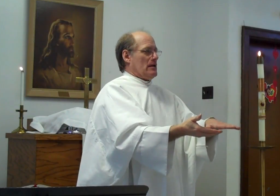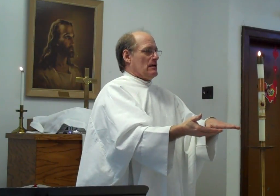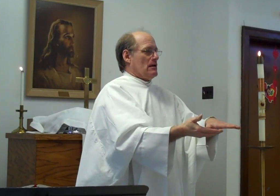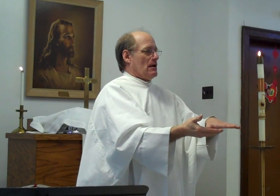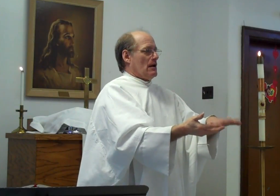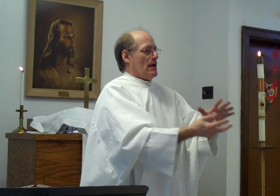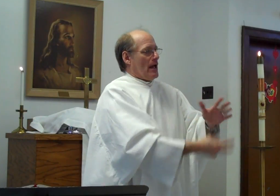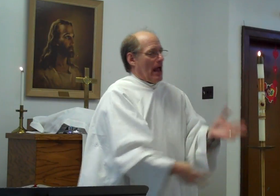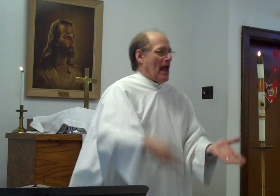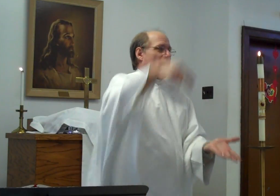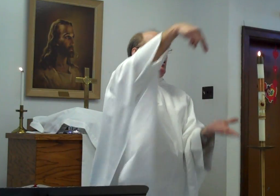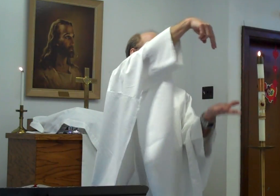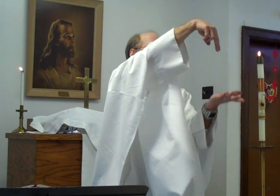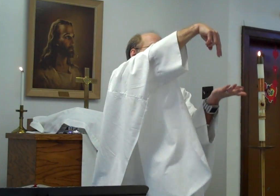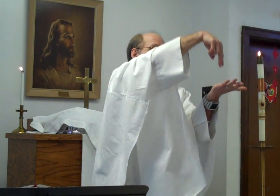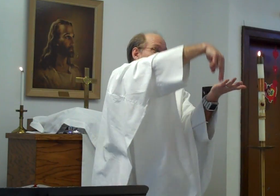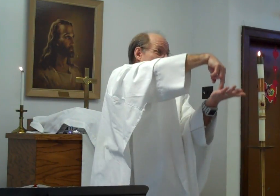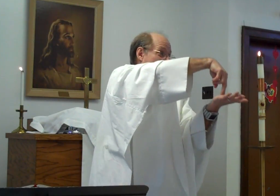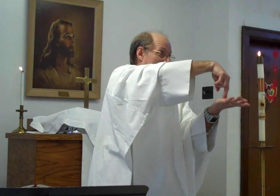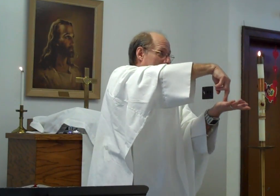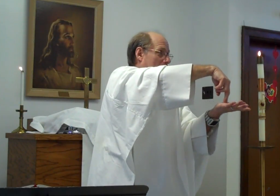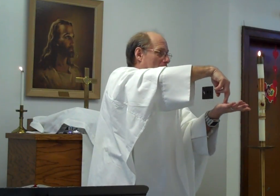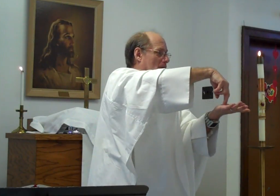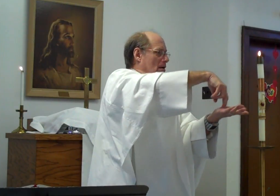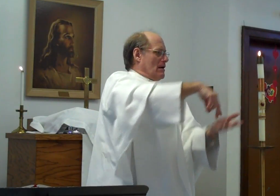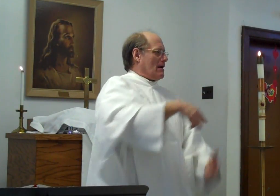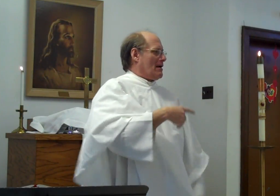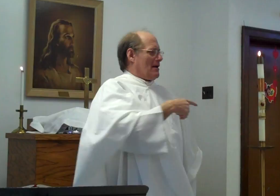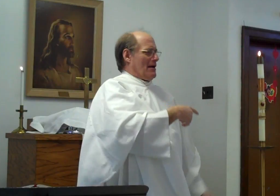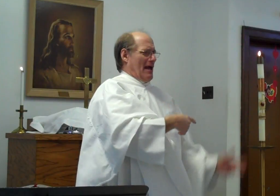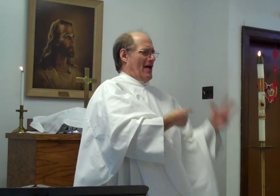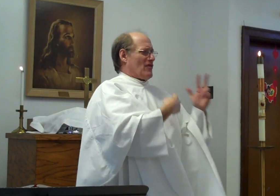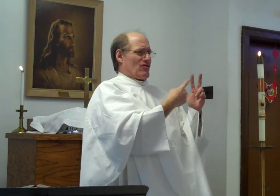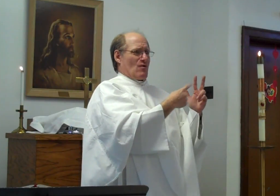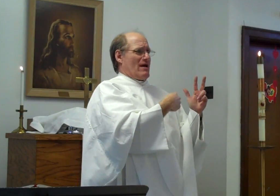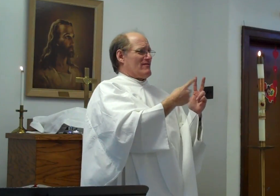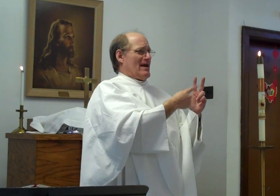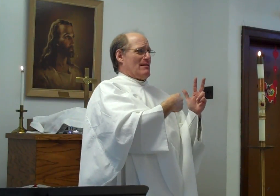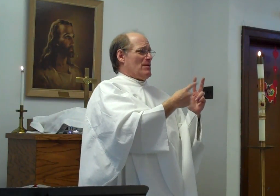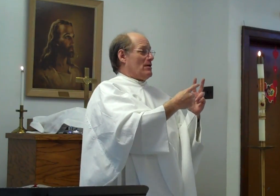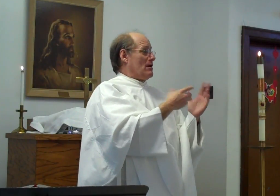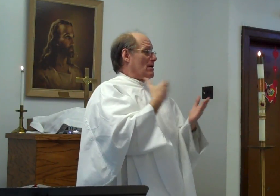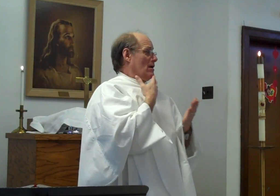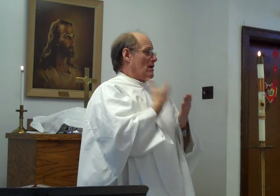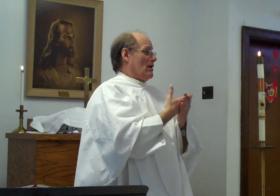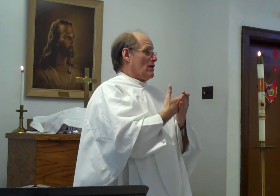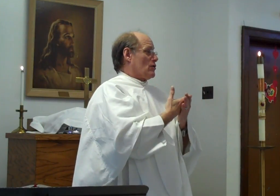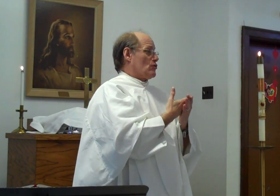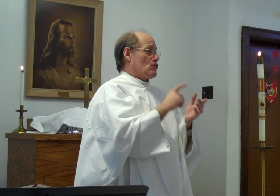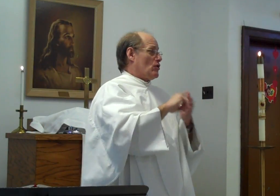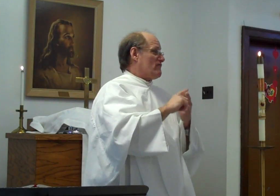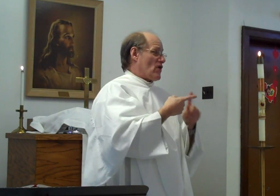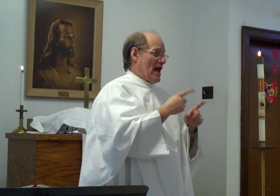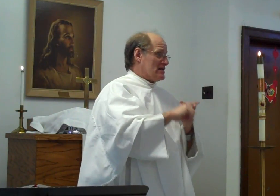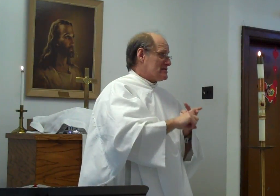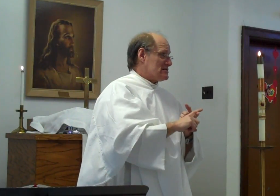and rose again. And the three of them, good friends,